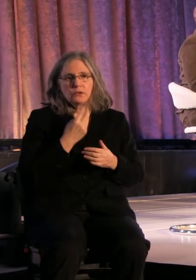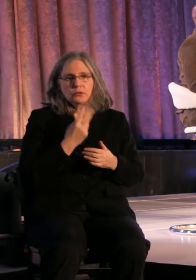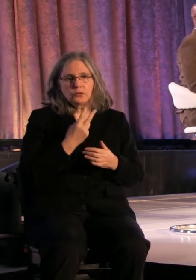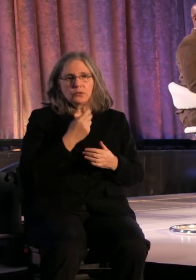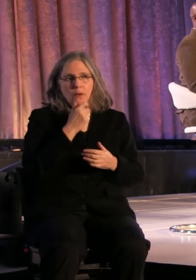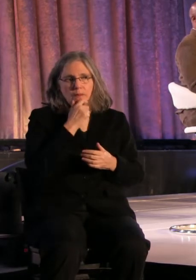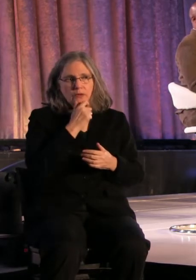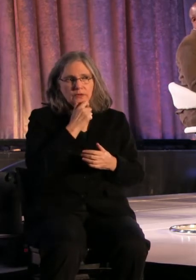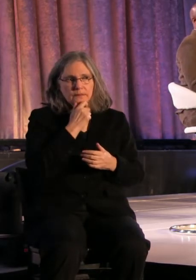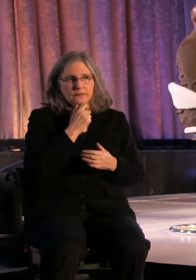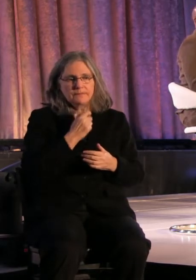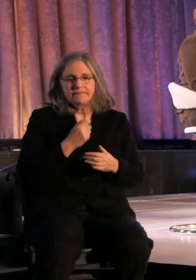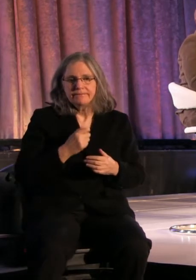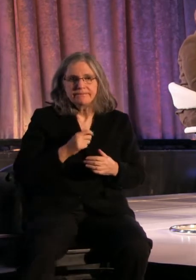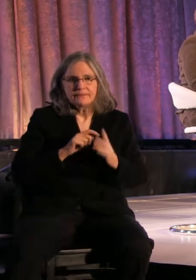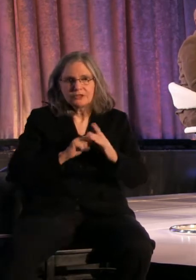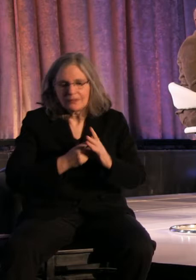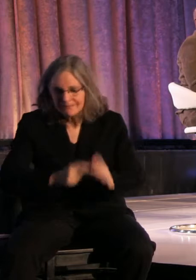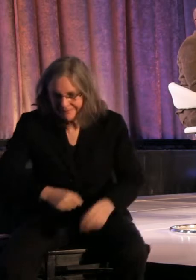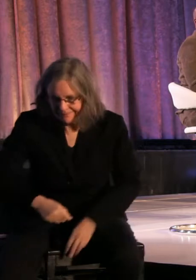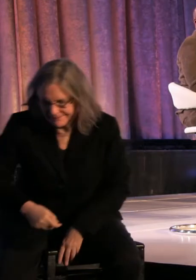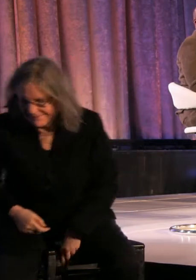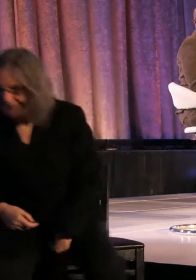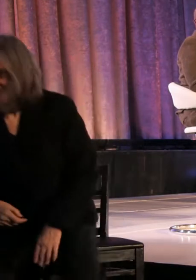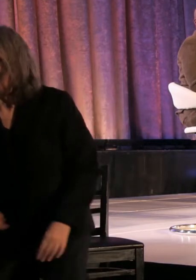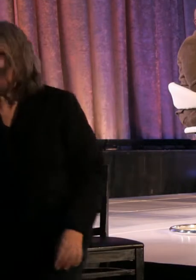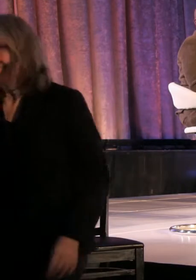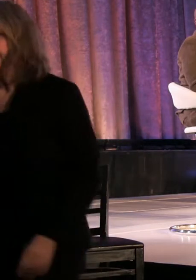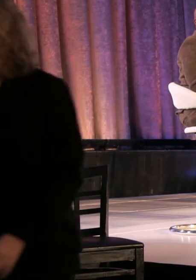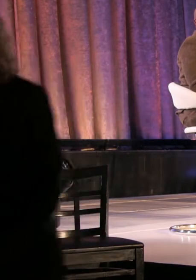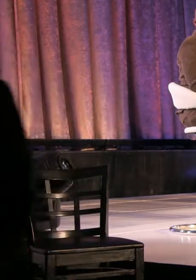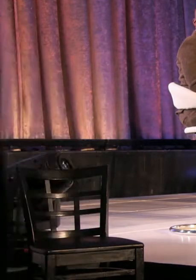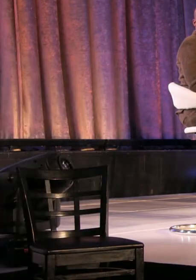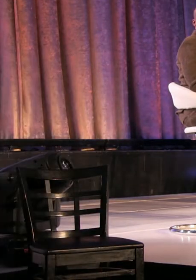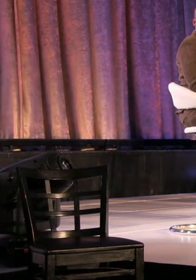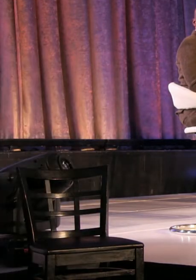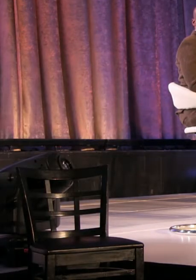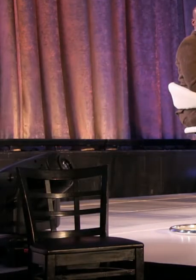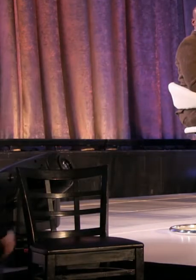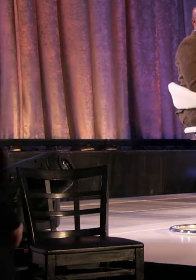Baraka, please start us off. My question is actually for Tanya.